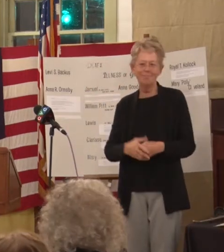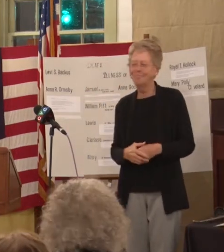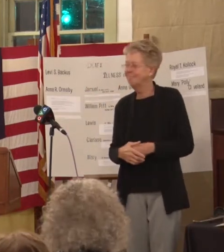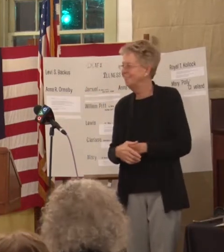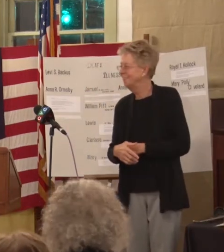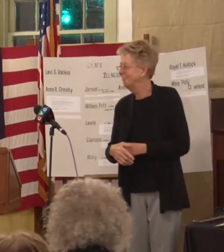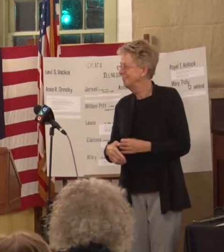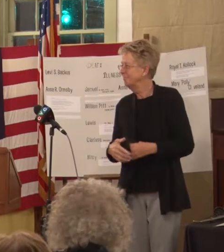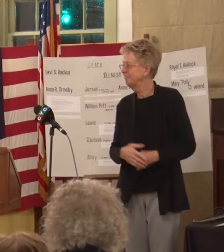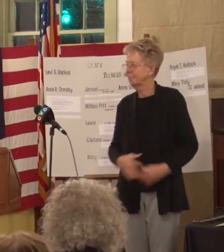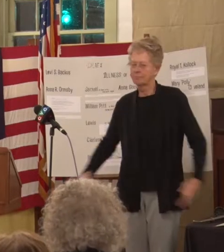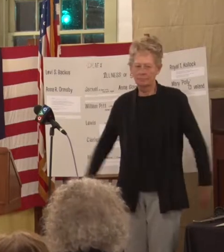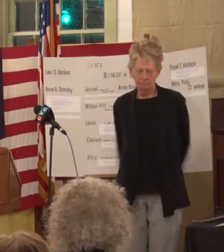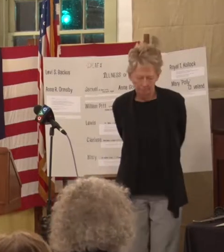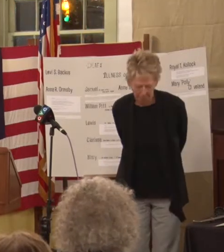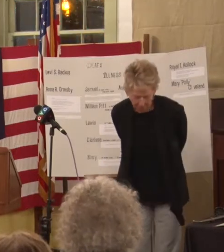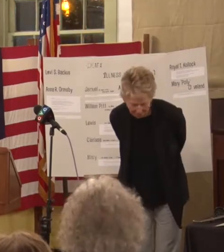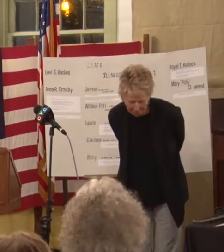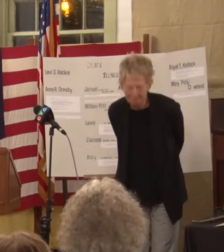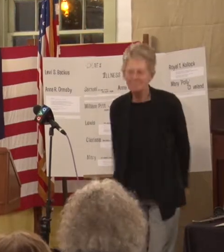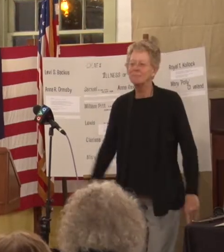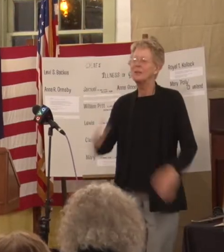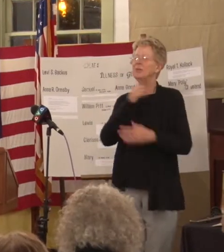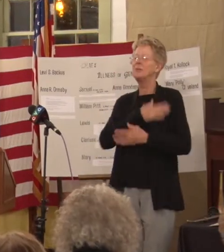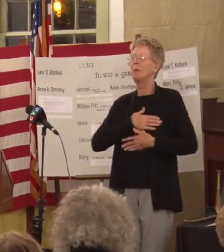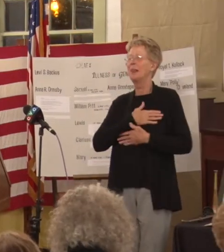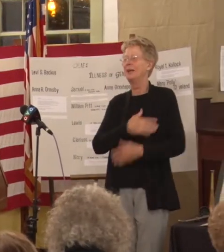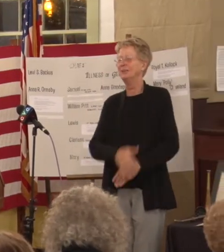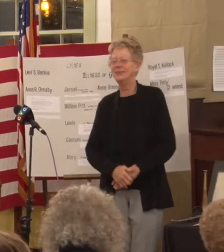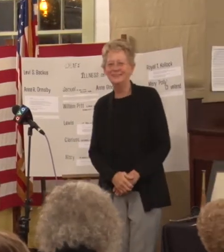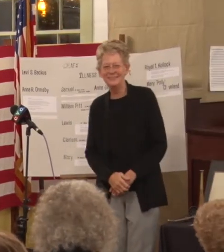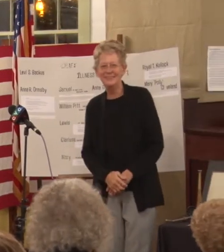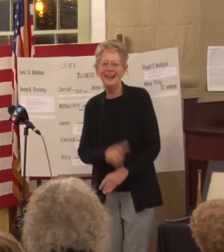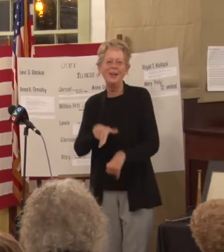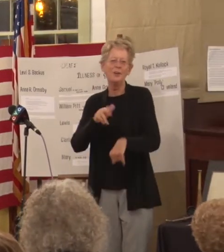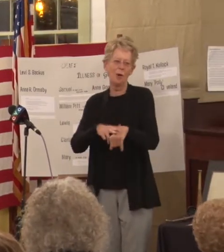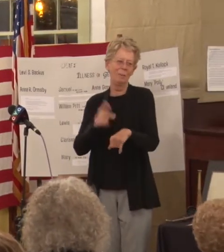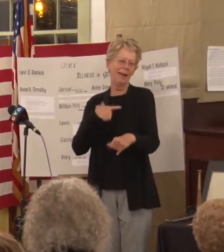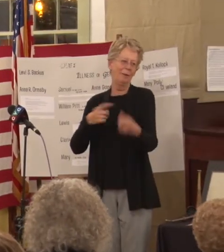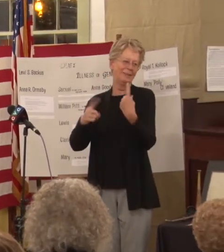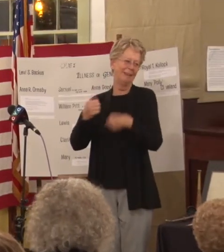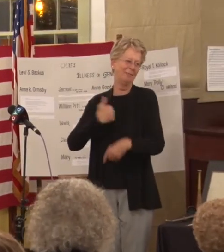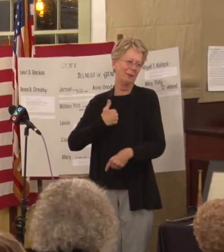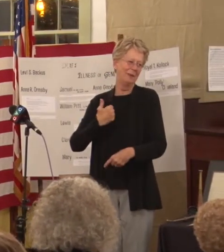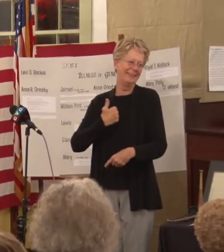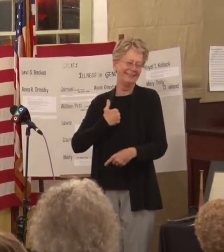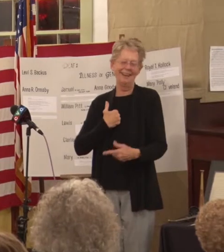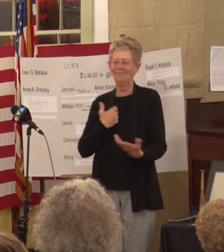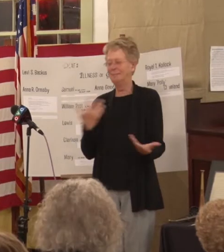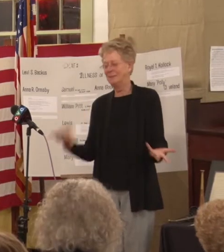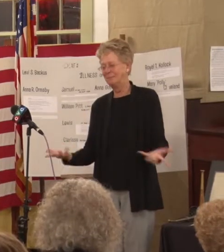And, okay. It's a real pleasure. Normally, I'd be signing at the same time that I speak.